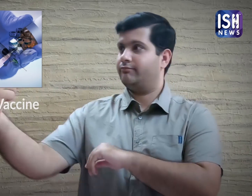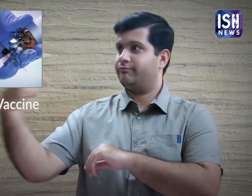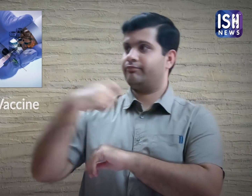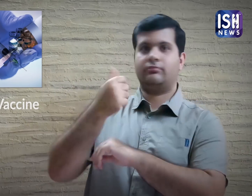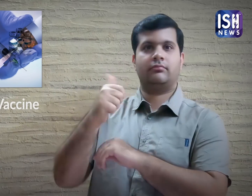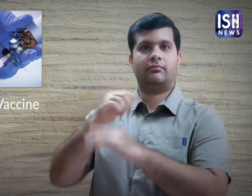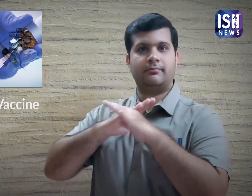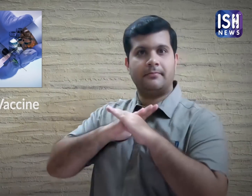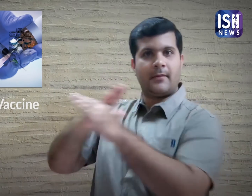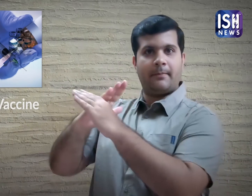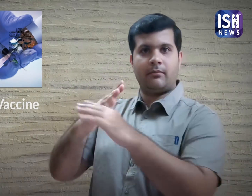against the disease.